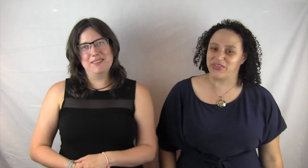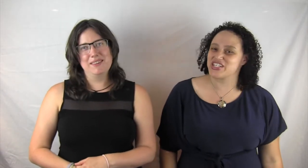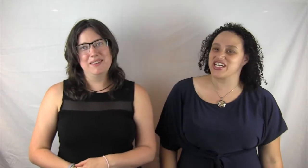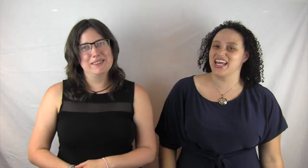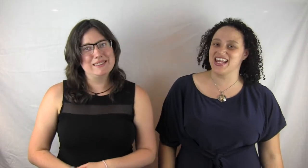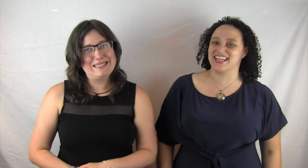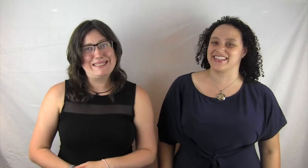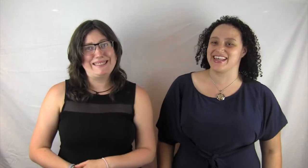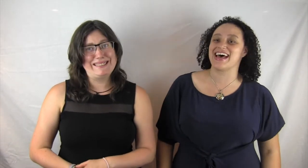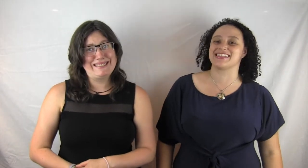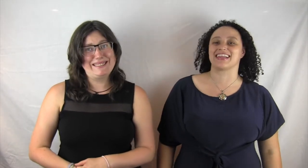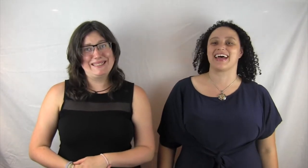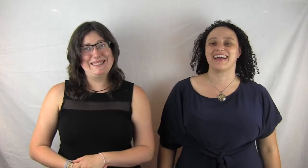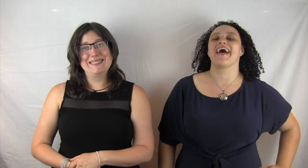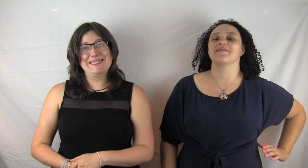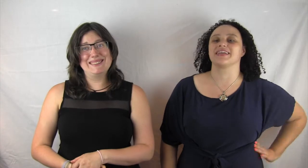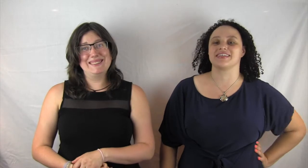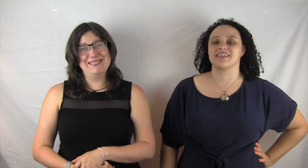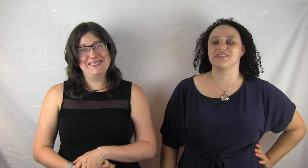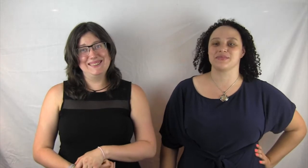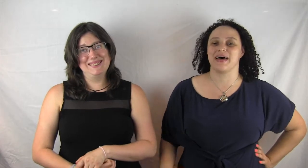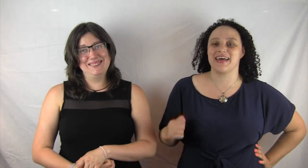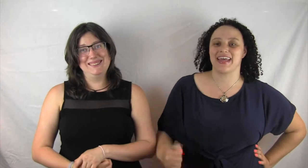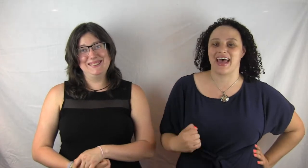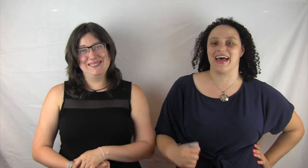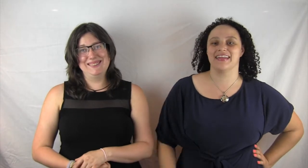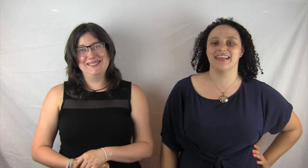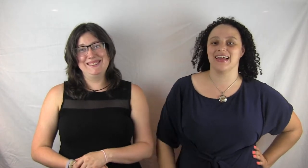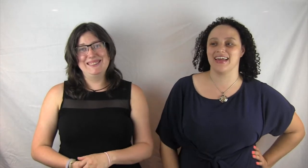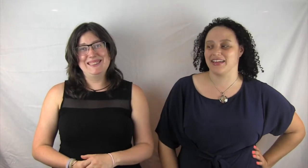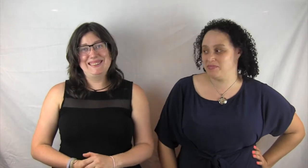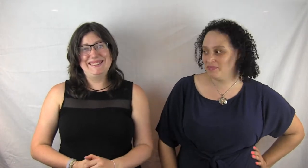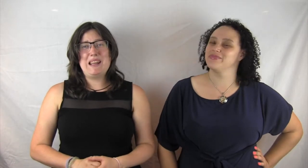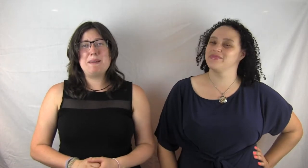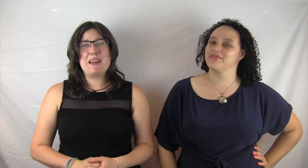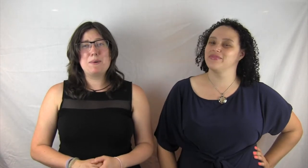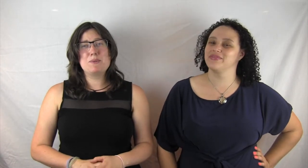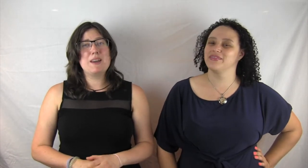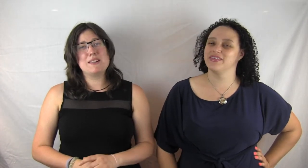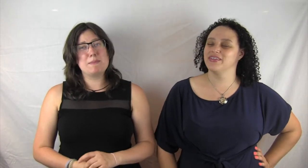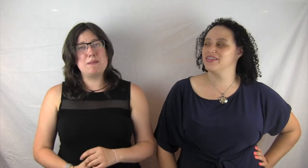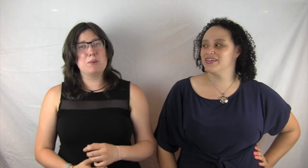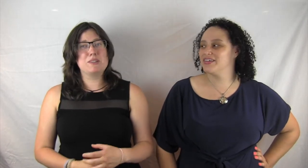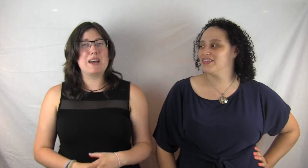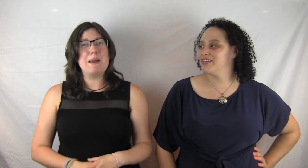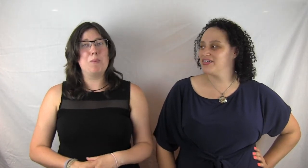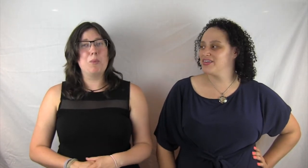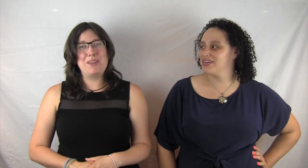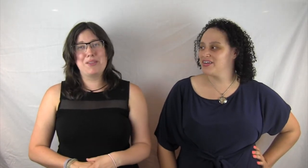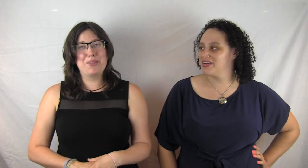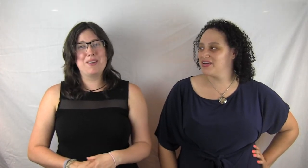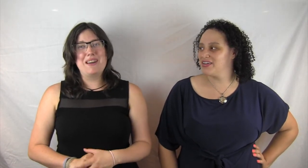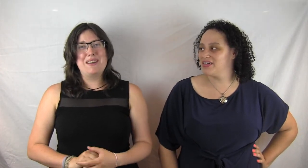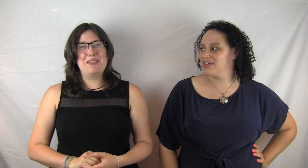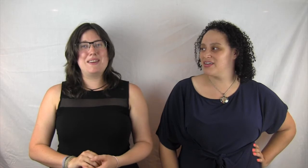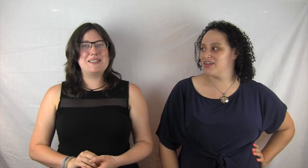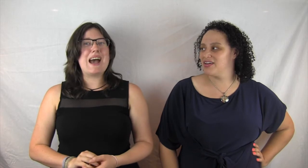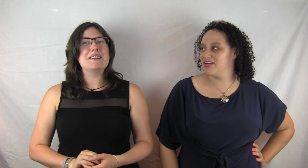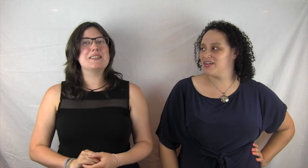shit is this? Like, I'm going to seduce my dad. Like, I mean, I wish we had spent more time with the assassin